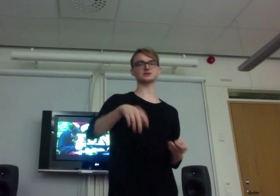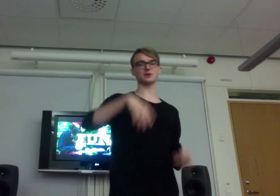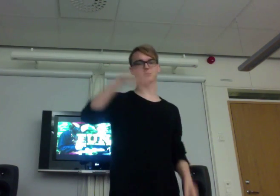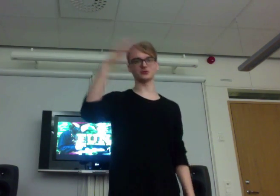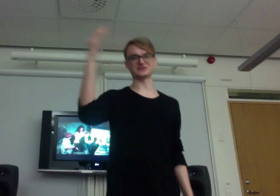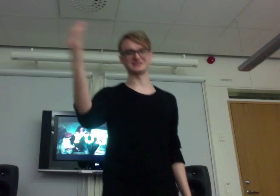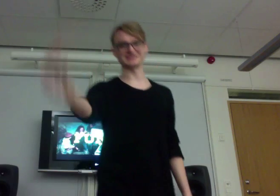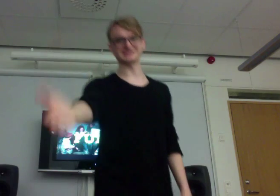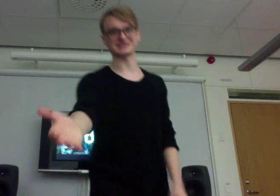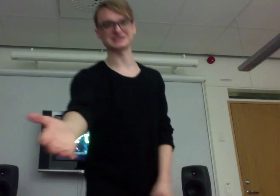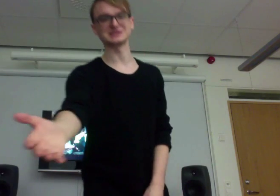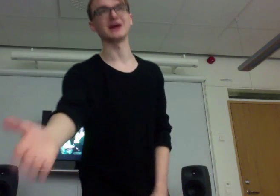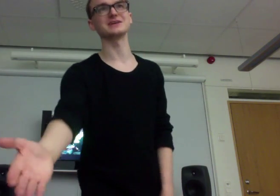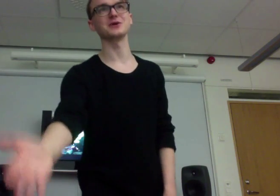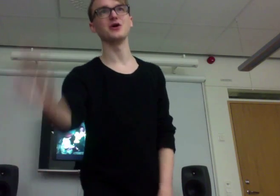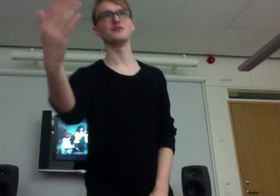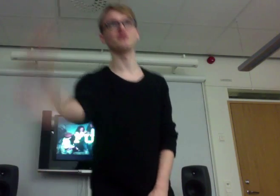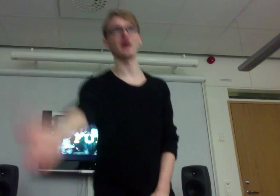my point in this is, like, fun.